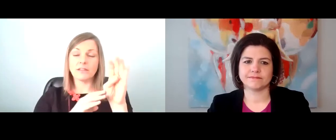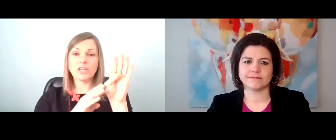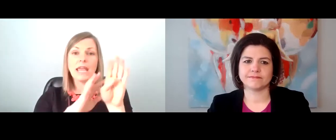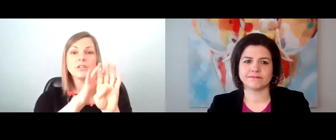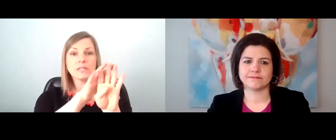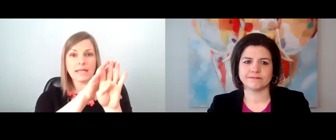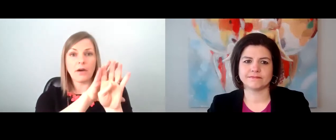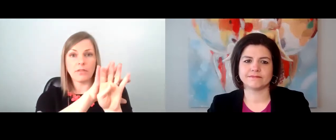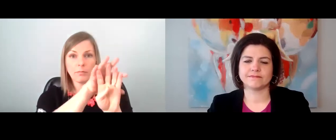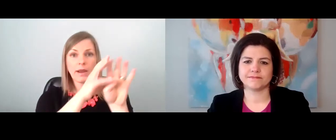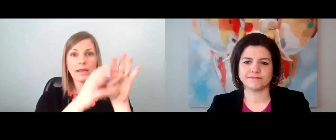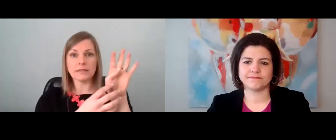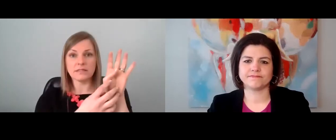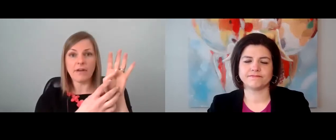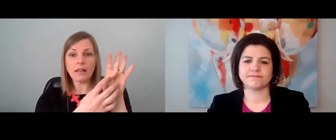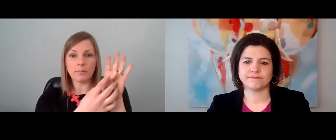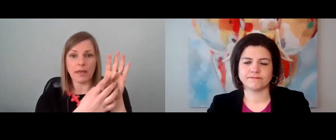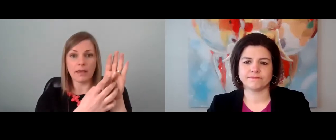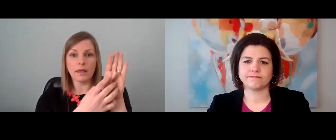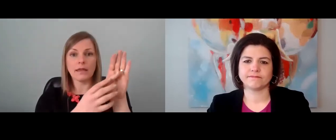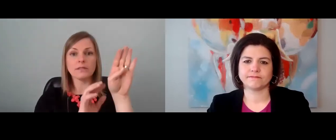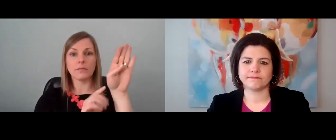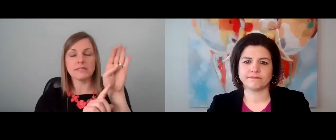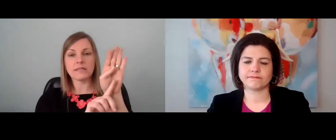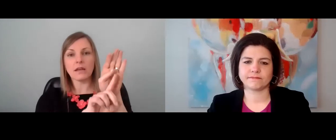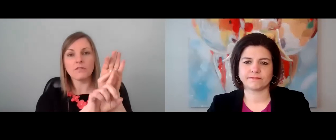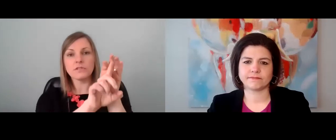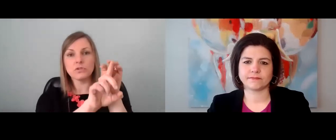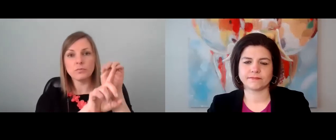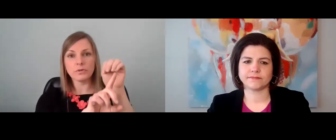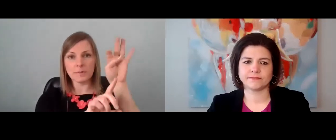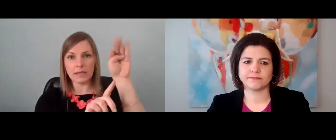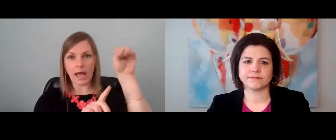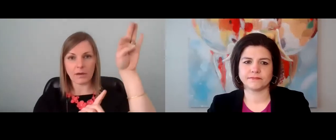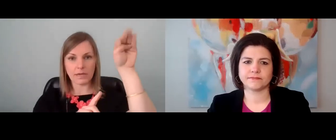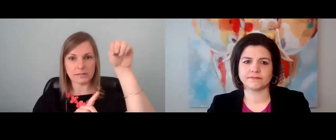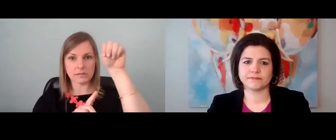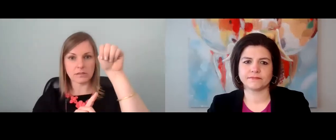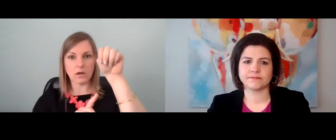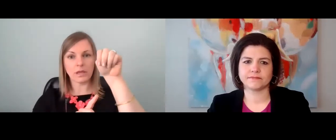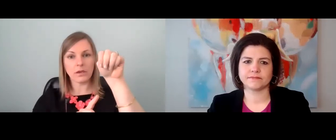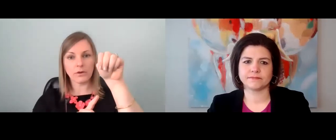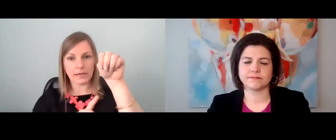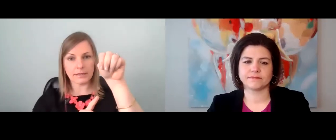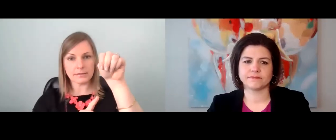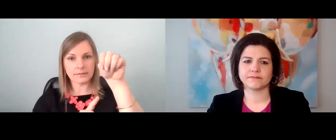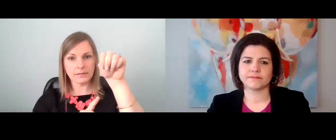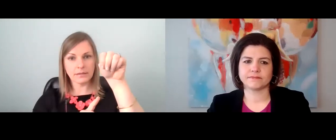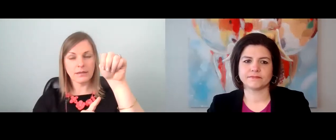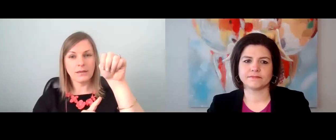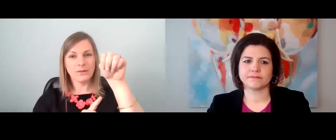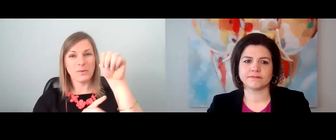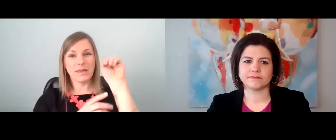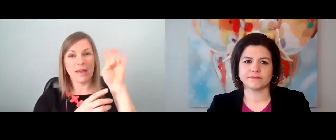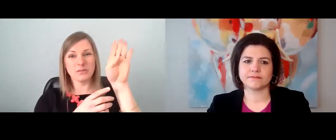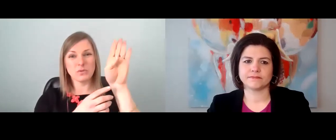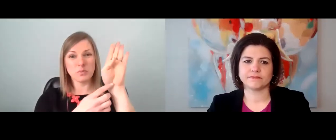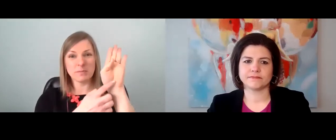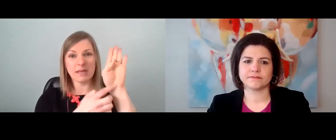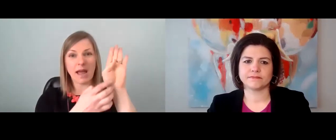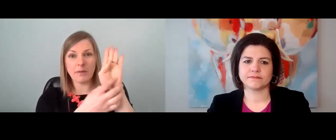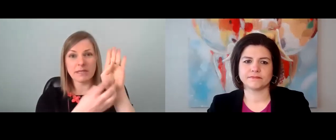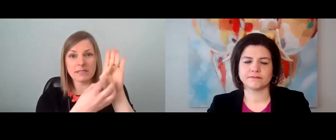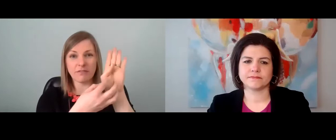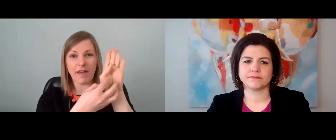that changes how their brain is developing. And so instead of super speed highways to slow and curious, we get